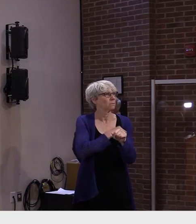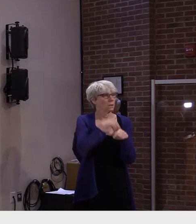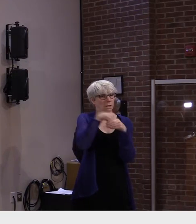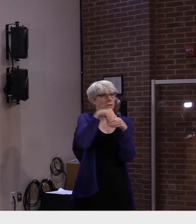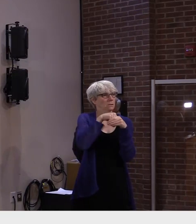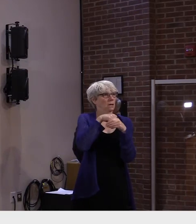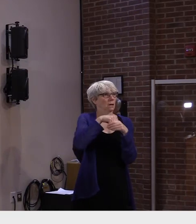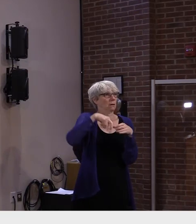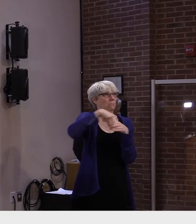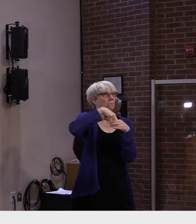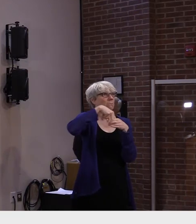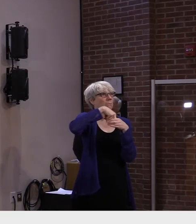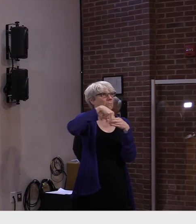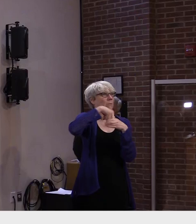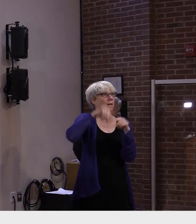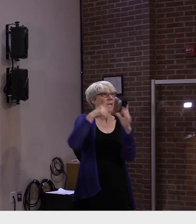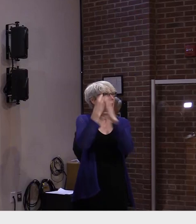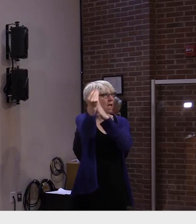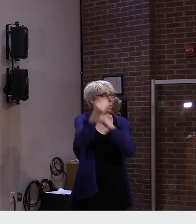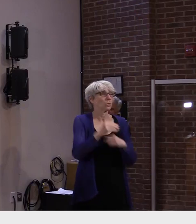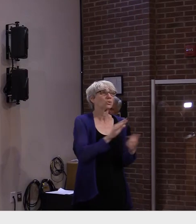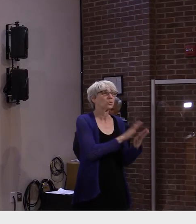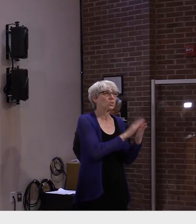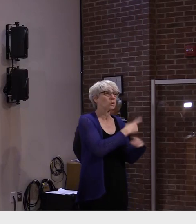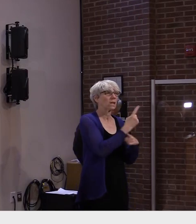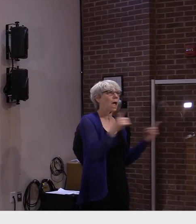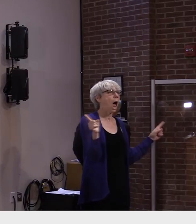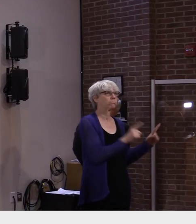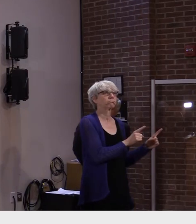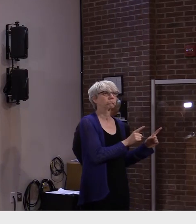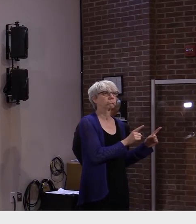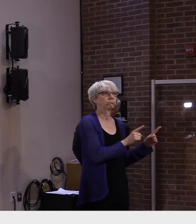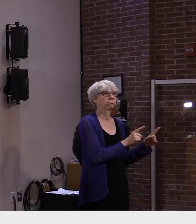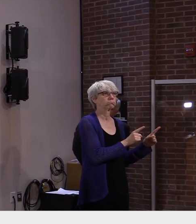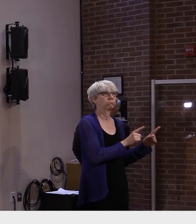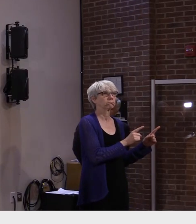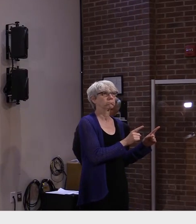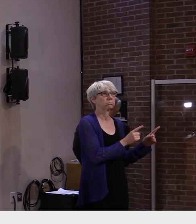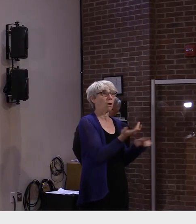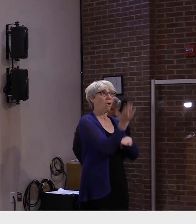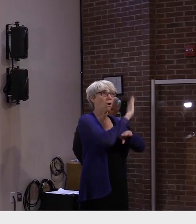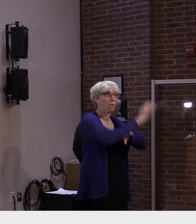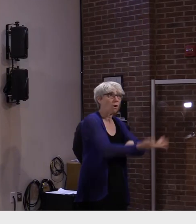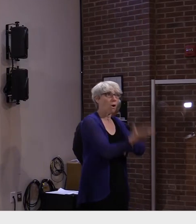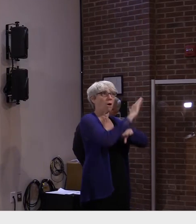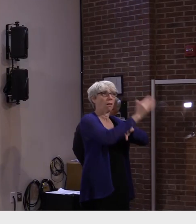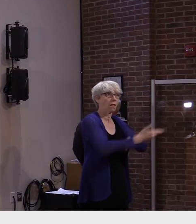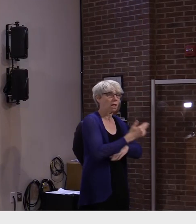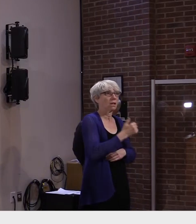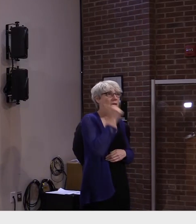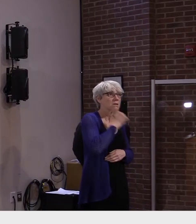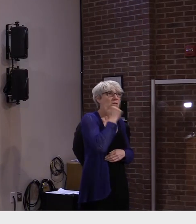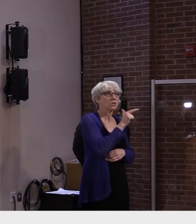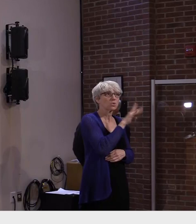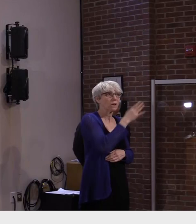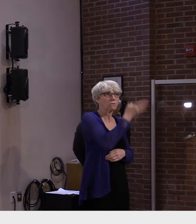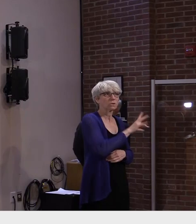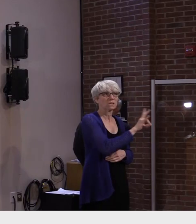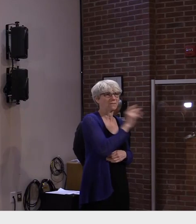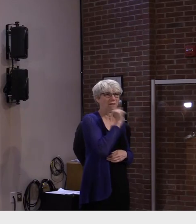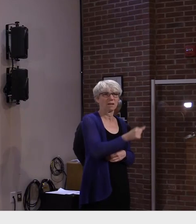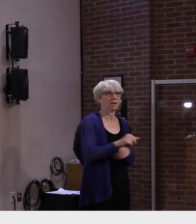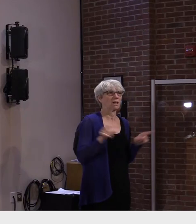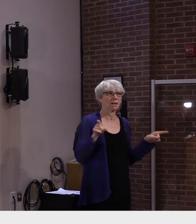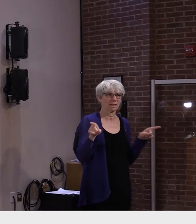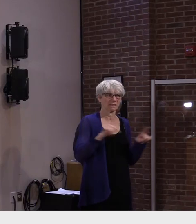When we're talking about kids in school, it's not for those periods of time. So we've